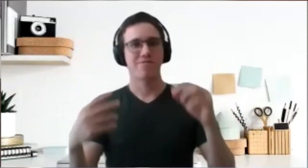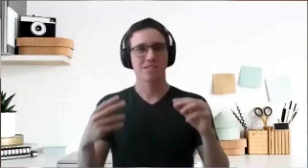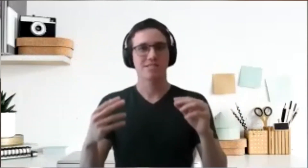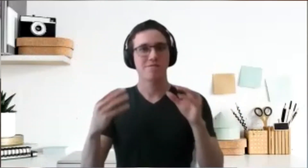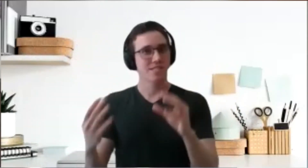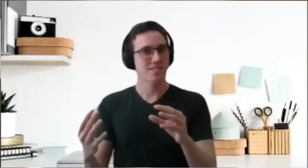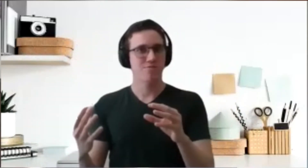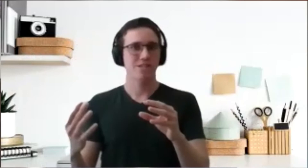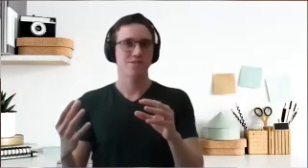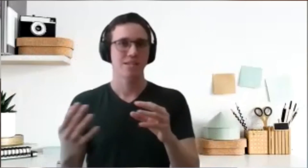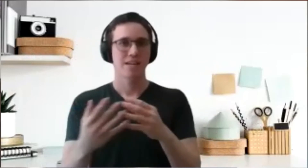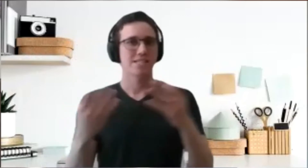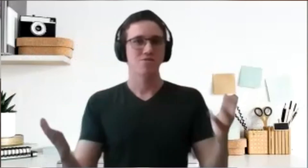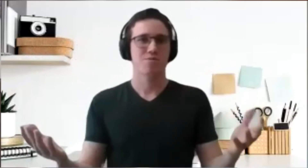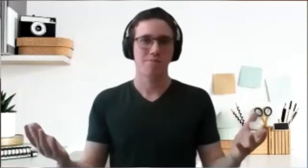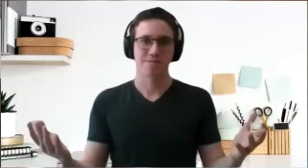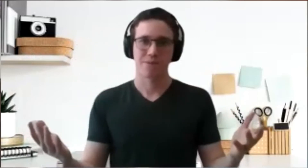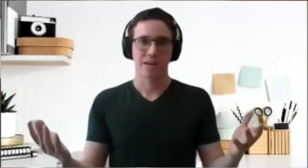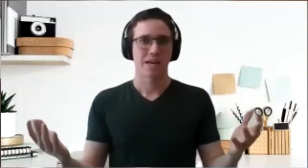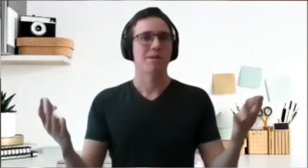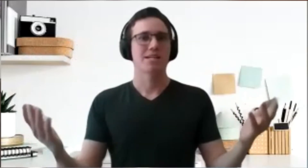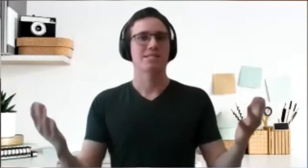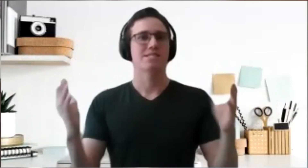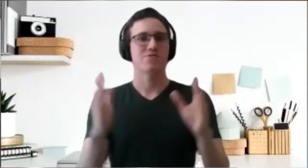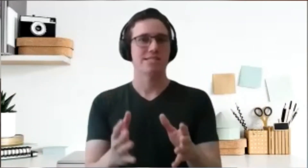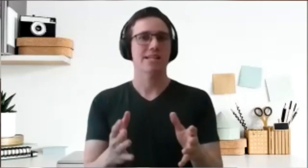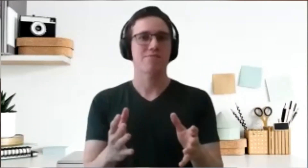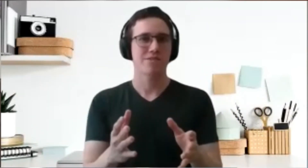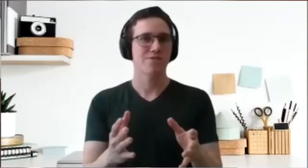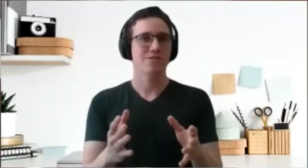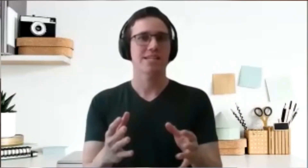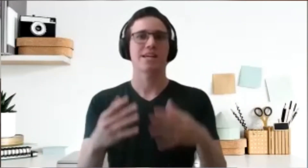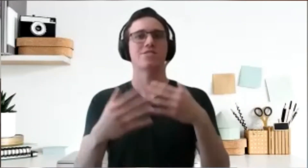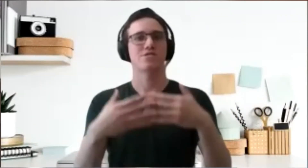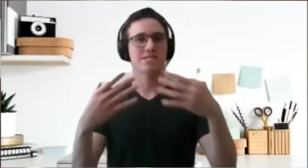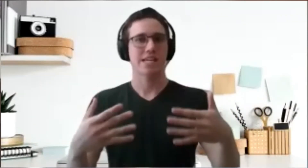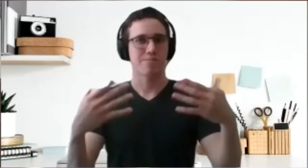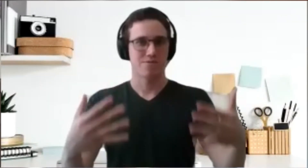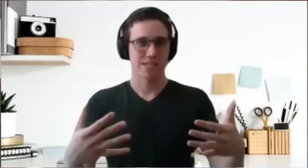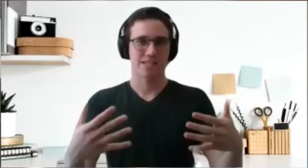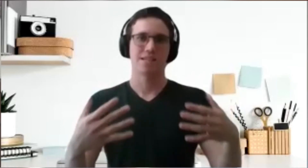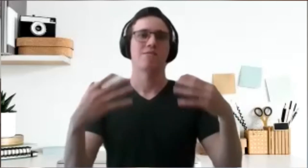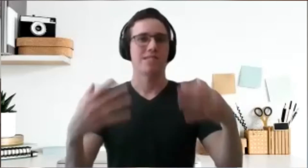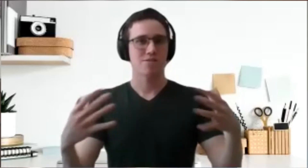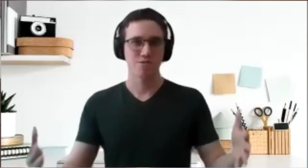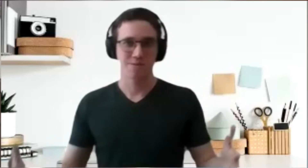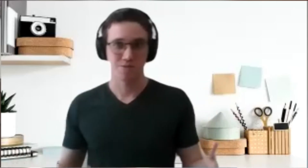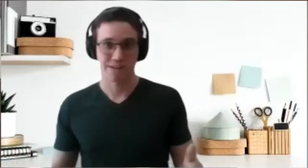find yourself in these situations, it's no problem. Because you know exactly why you are doing it and you just keep doing it without losing motivation.